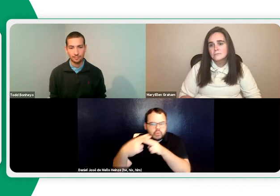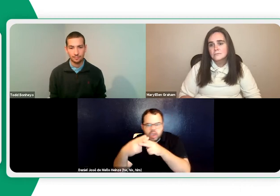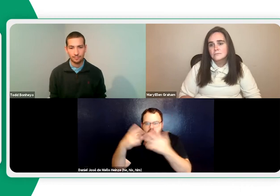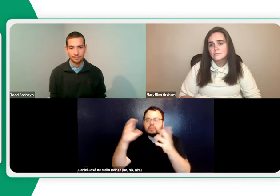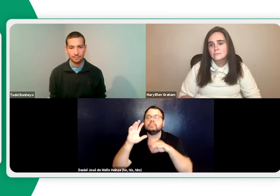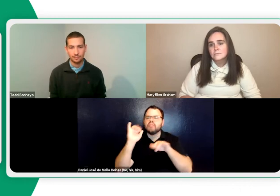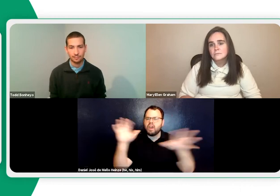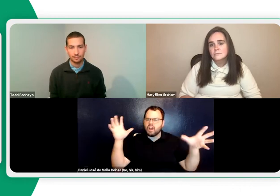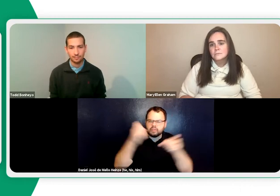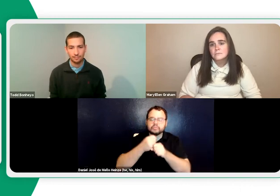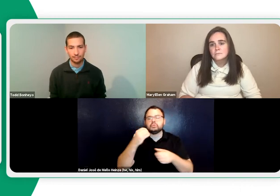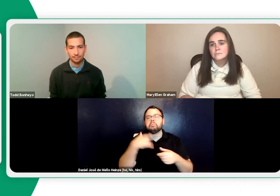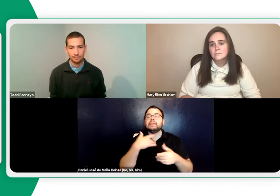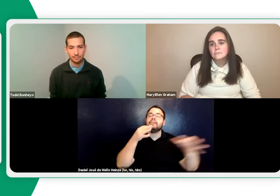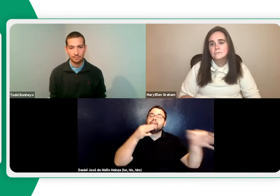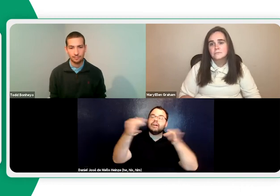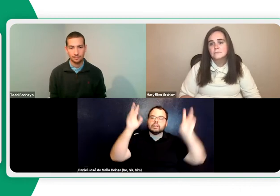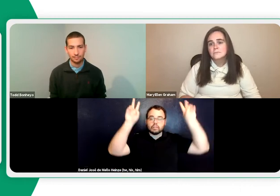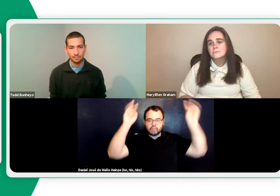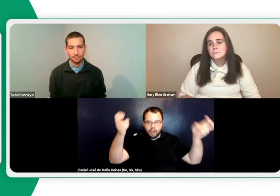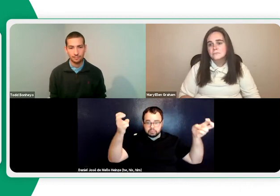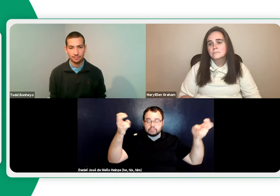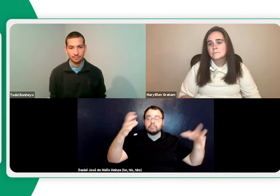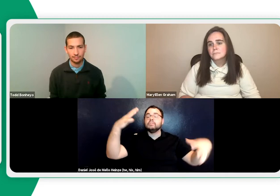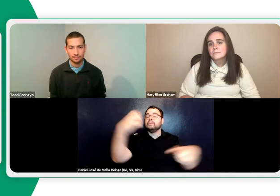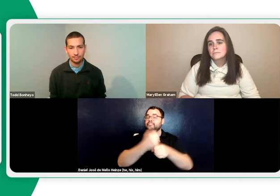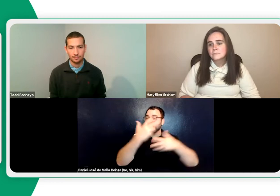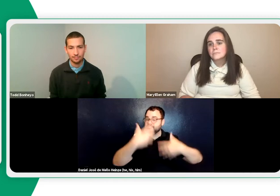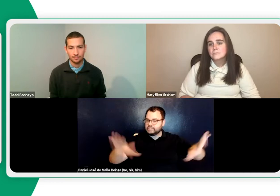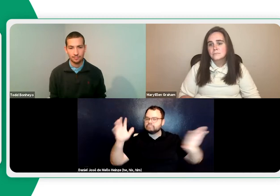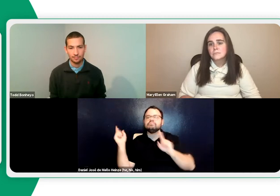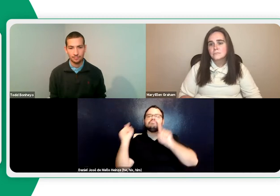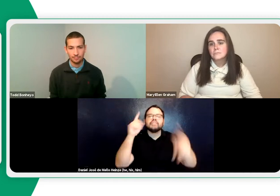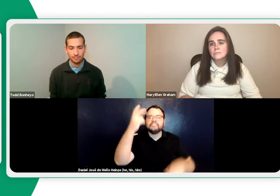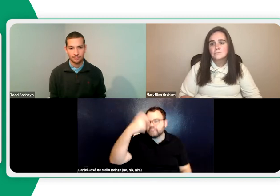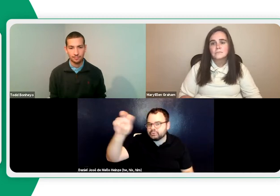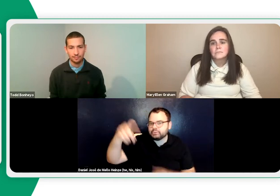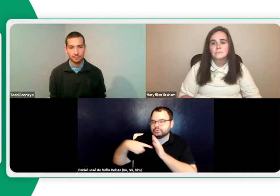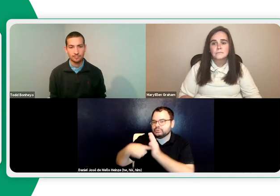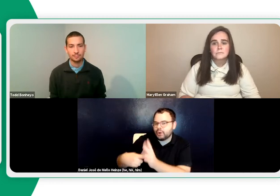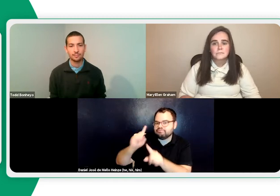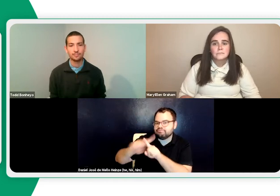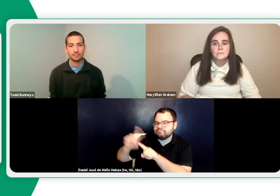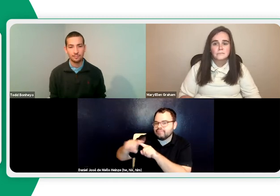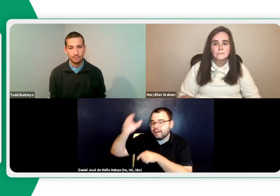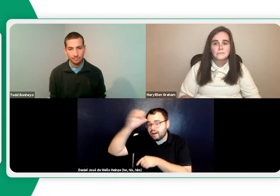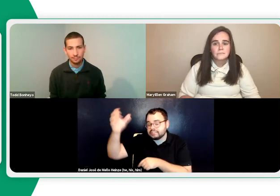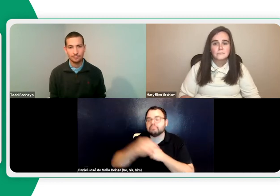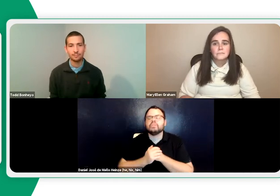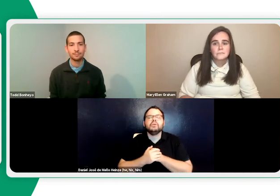it has the unit price or the price per pound. And how do they find that out? So basically, we'll set up a subject that